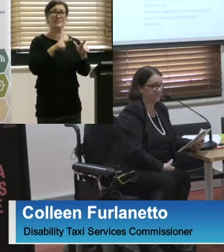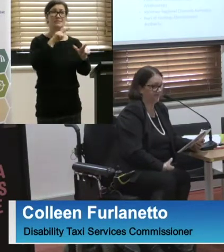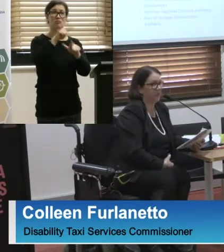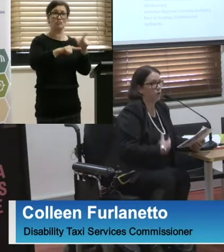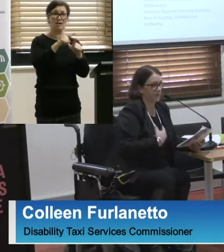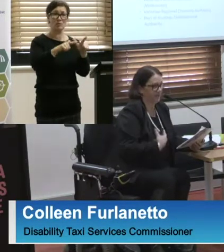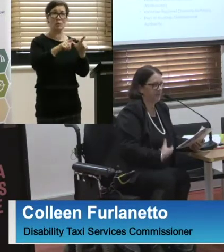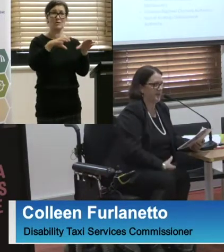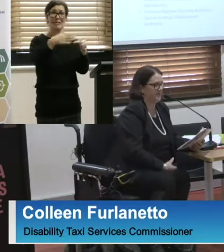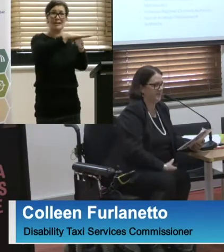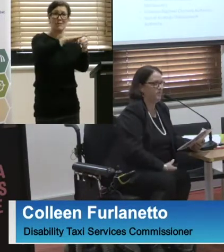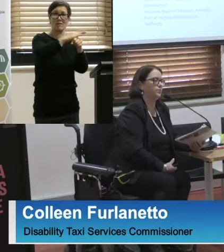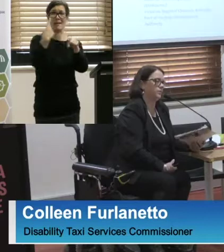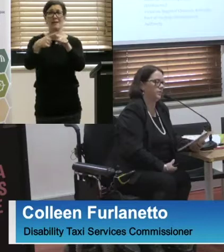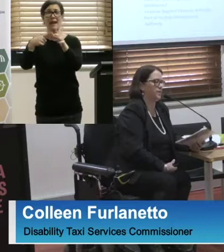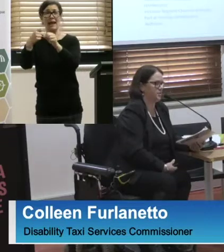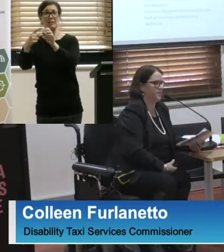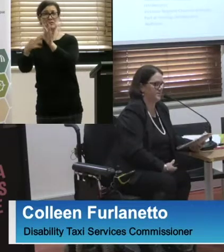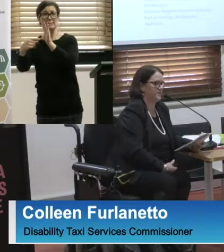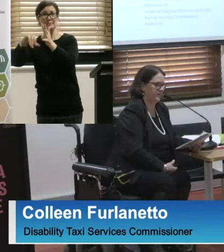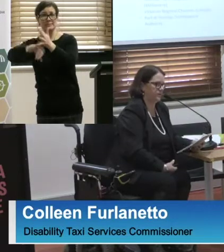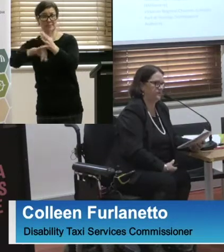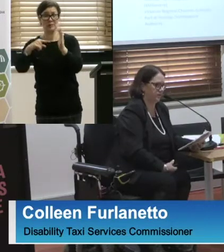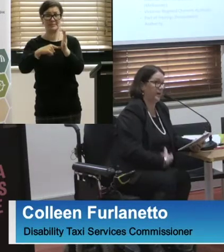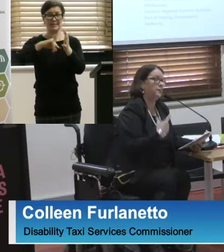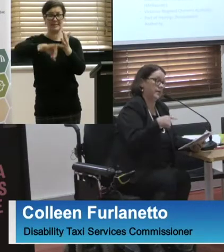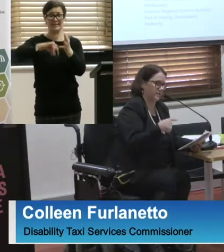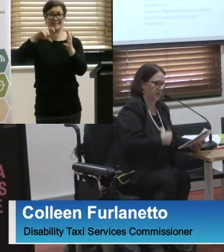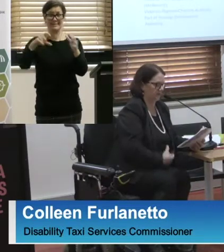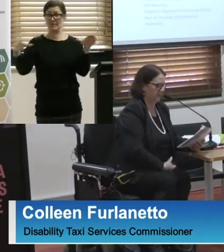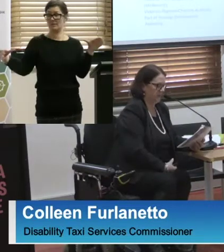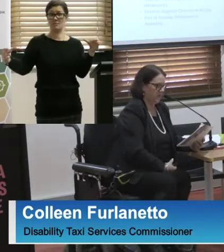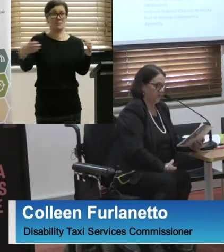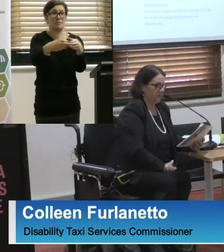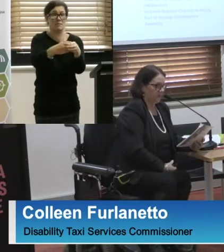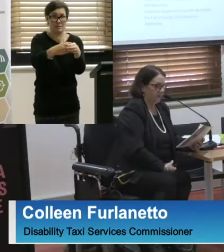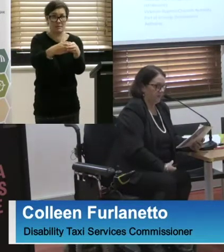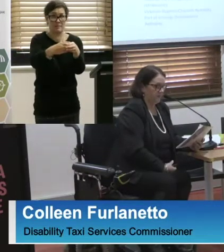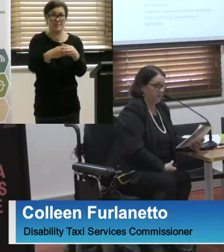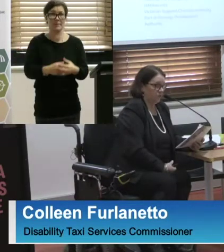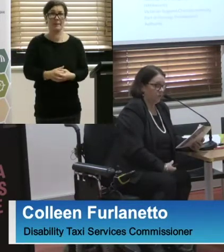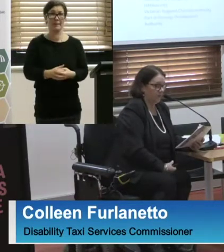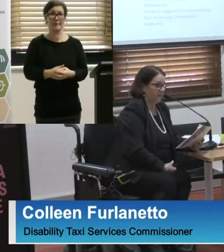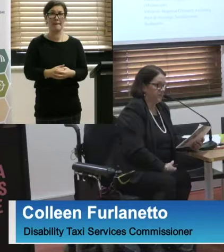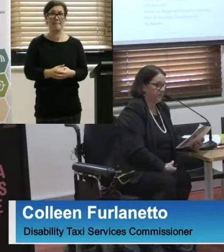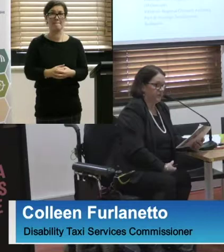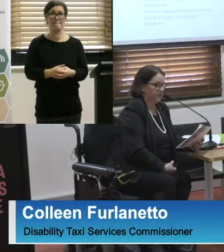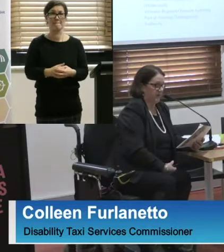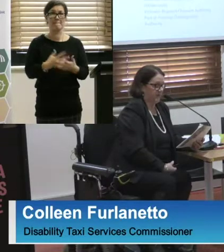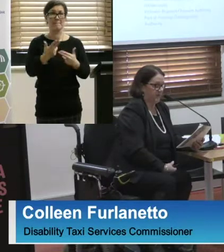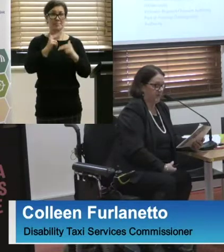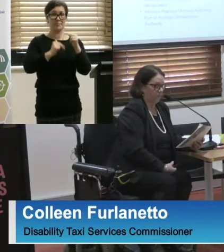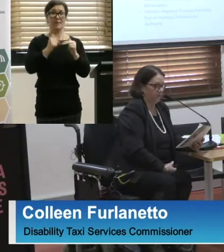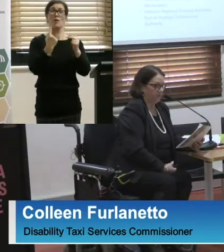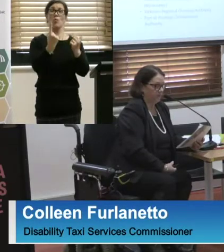together, including the TSC or Commercial Passenger Vehicles Victoria next week. To build one integrated